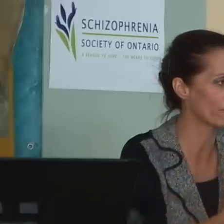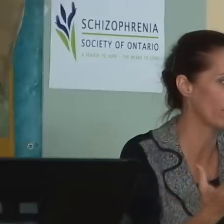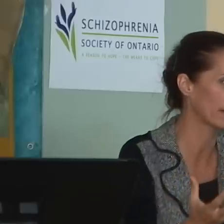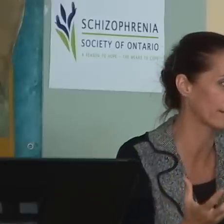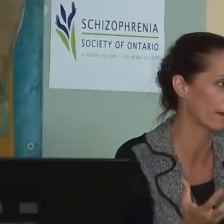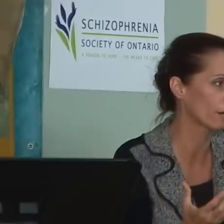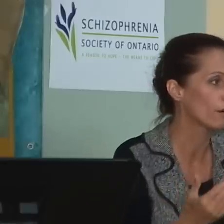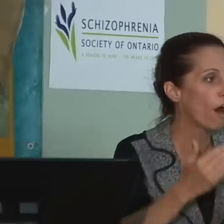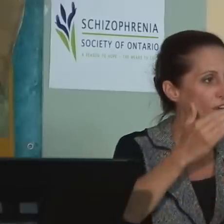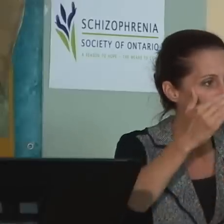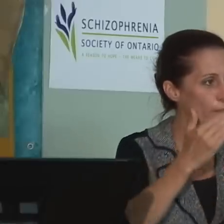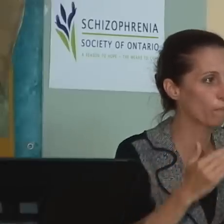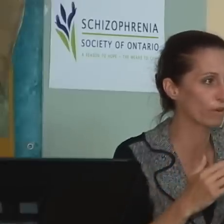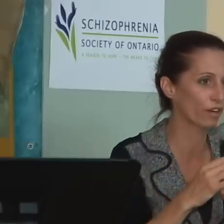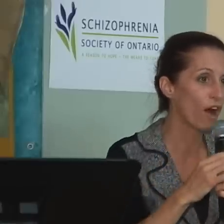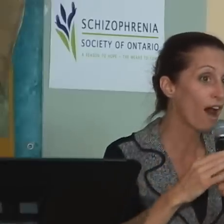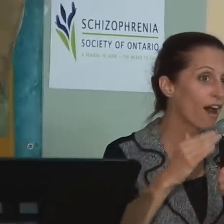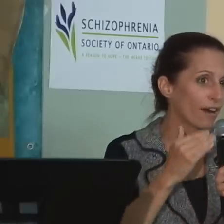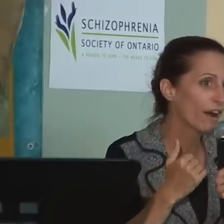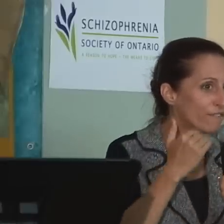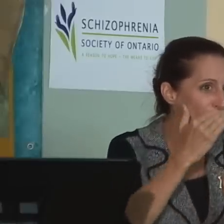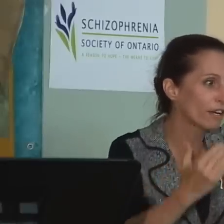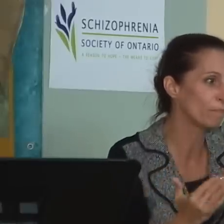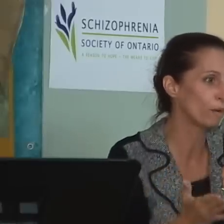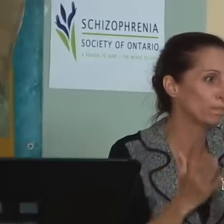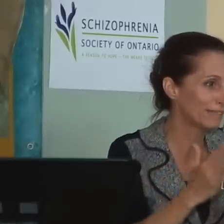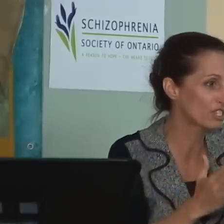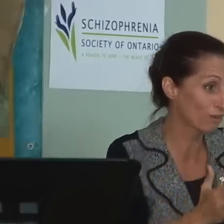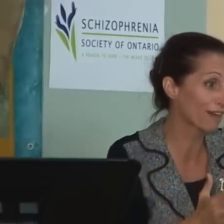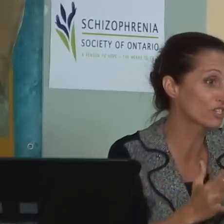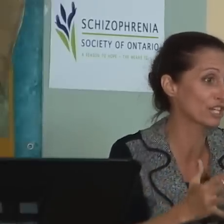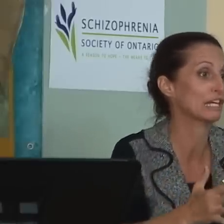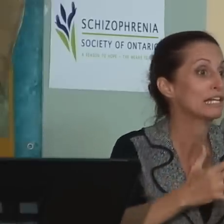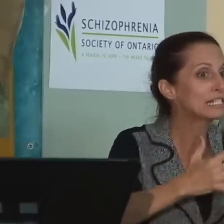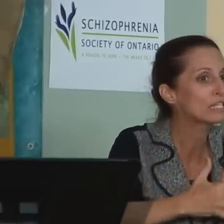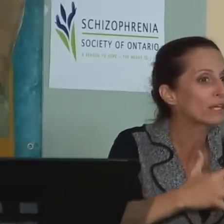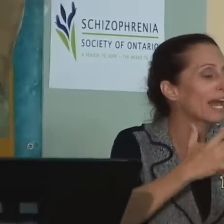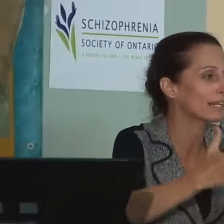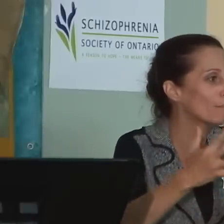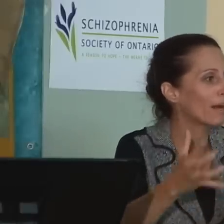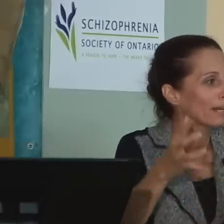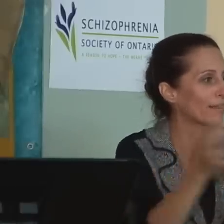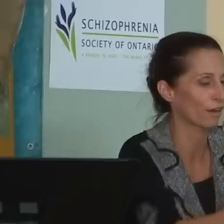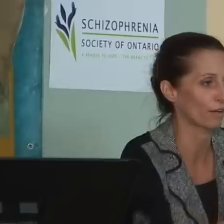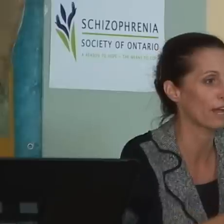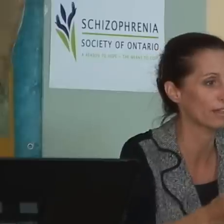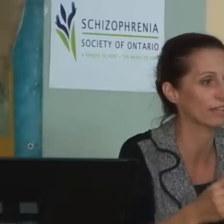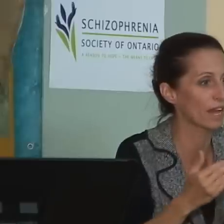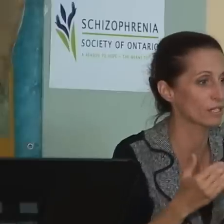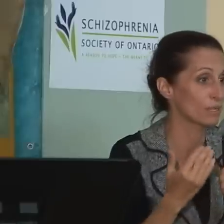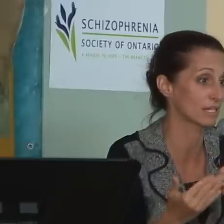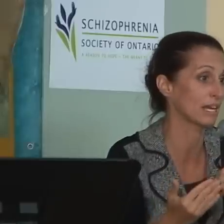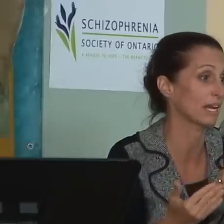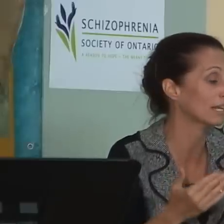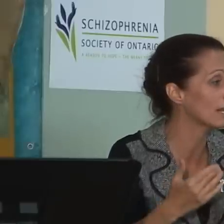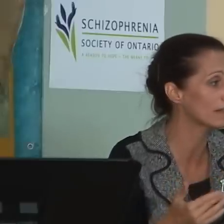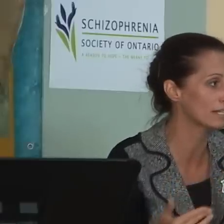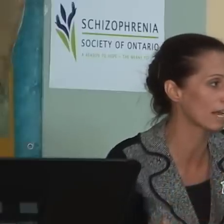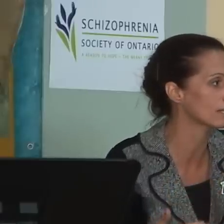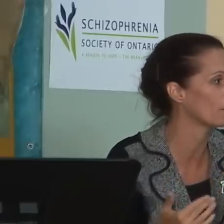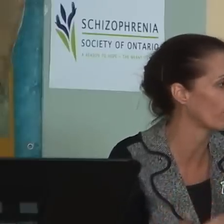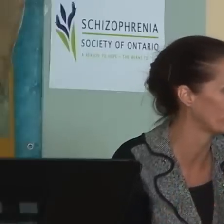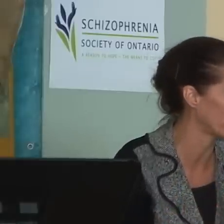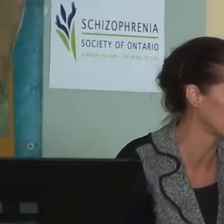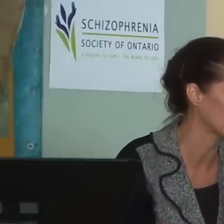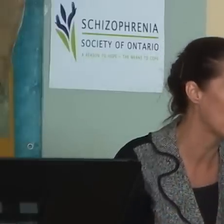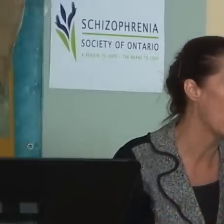don't have enough money there. I've come up with a viable strategy to getting the money there. And I think that's what's key. At the end